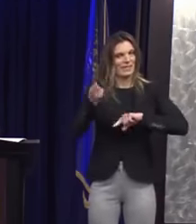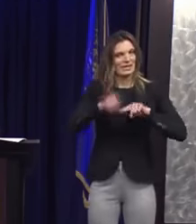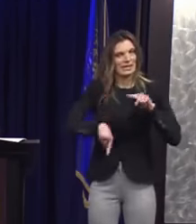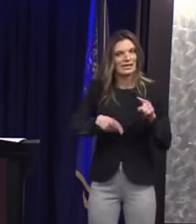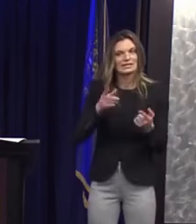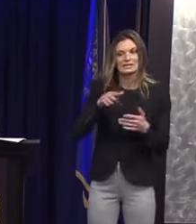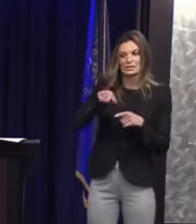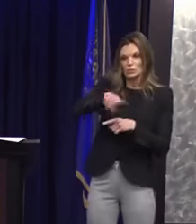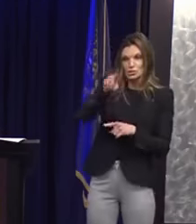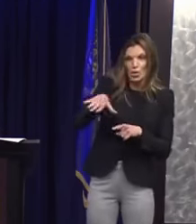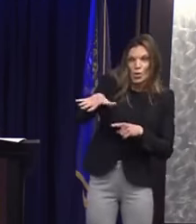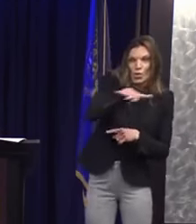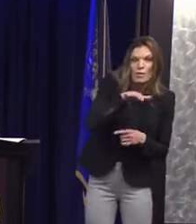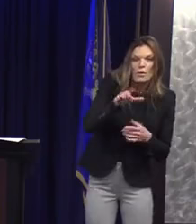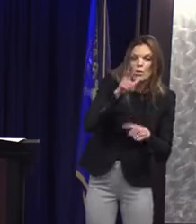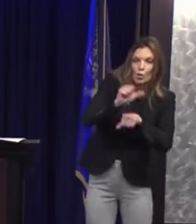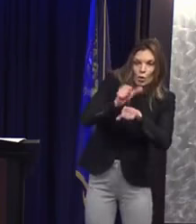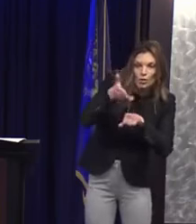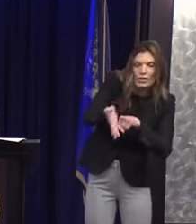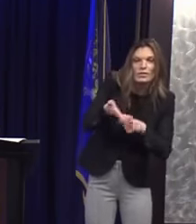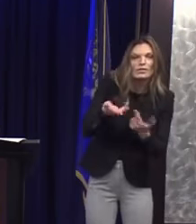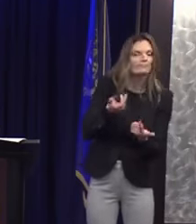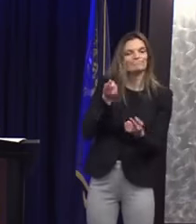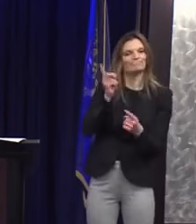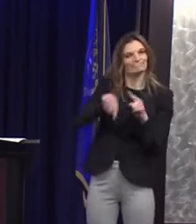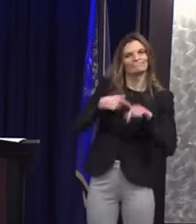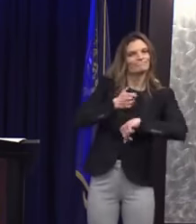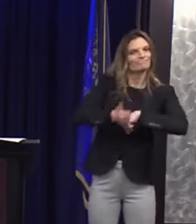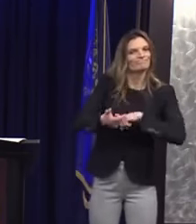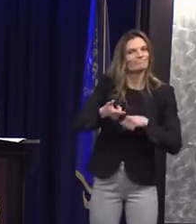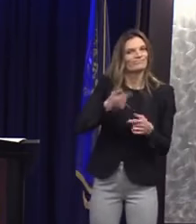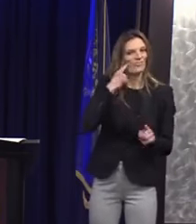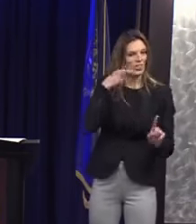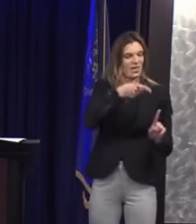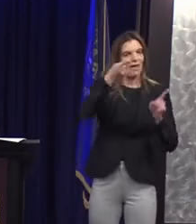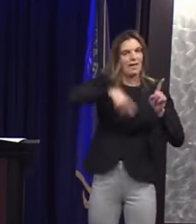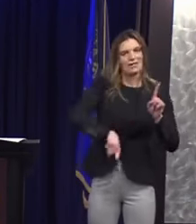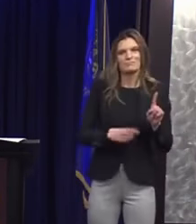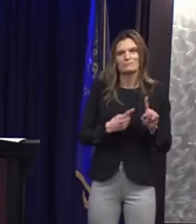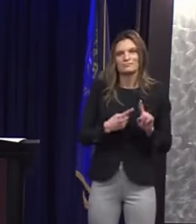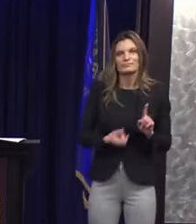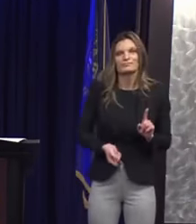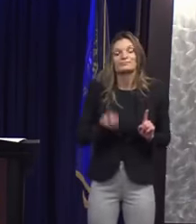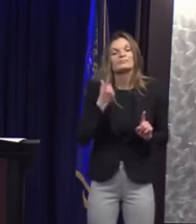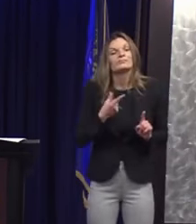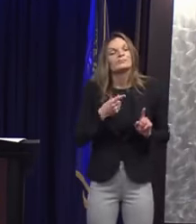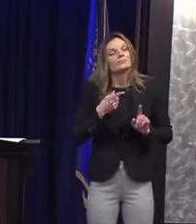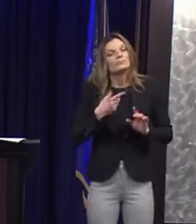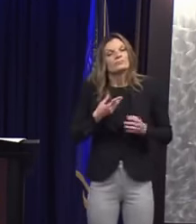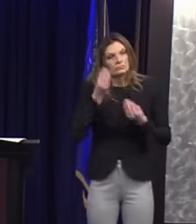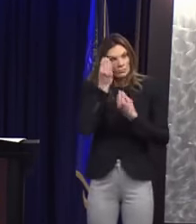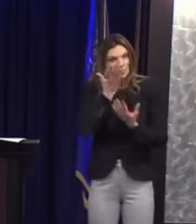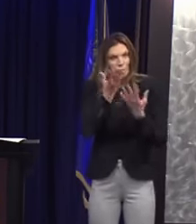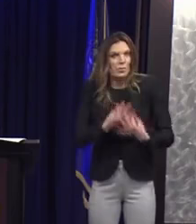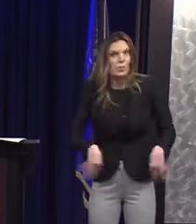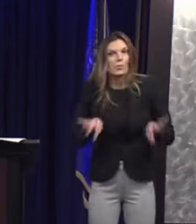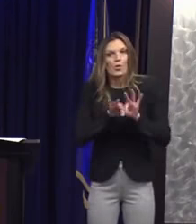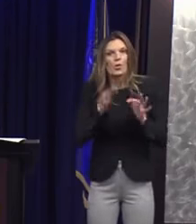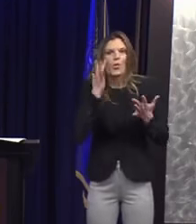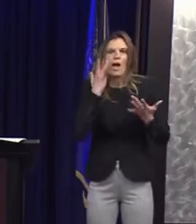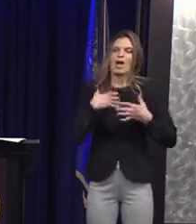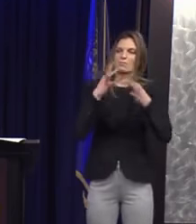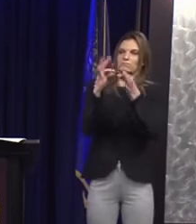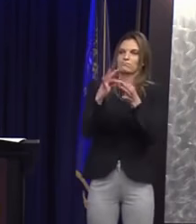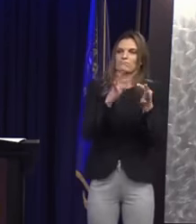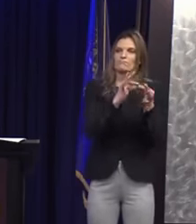of Detroit employee. Now, as I said, I believe this case highlights the great importance of